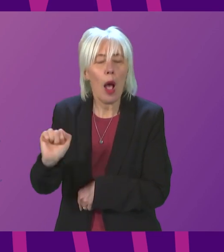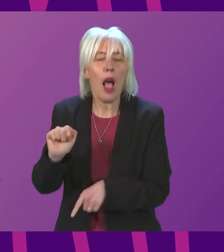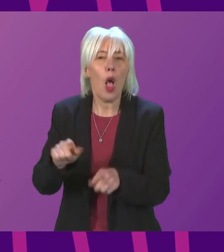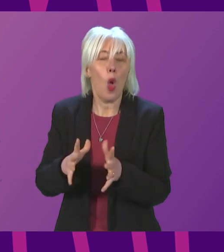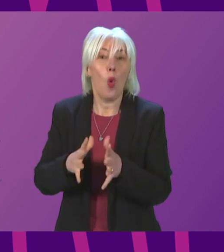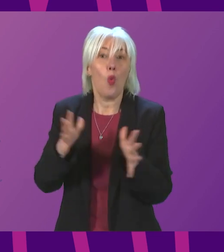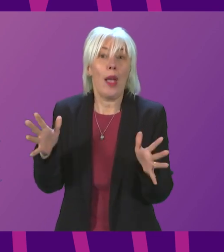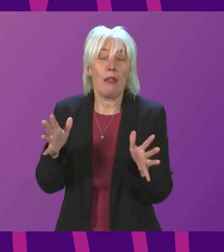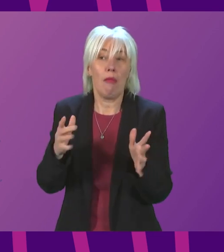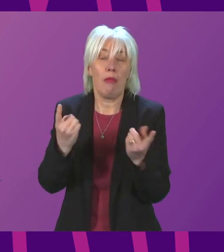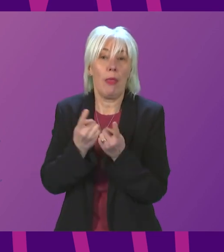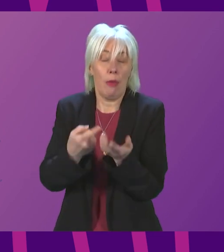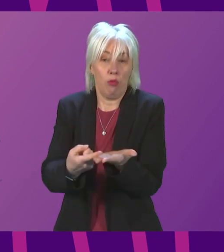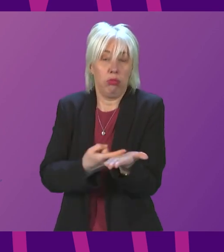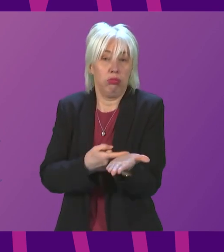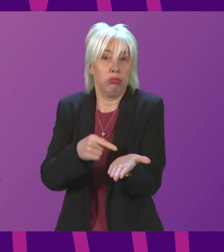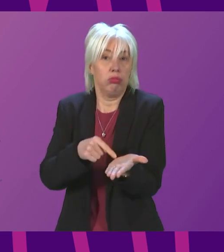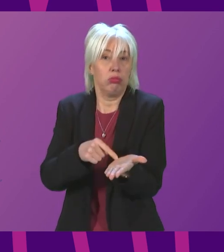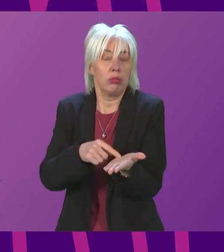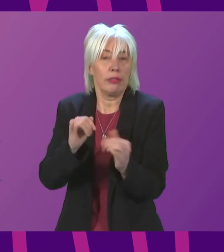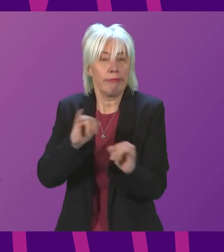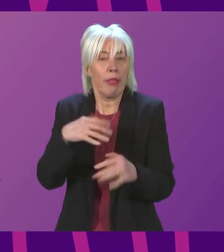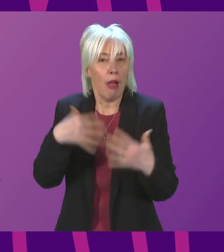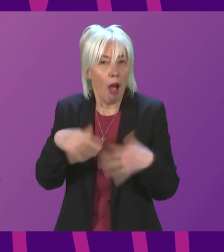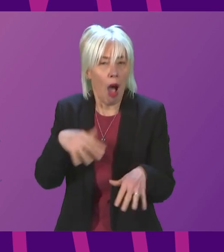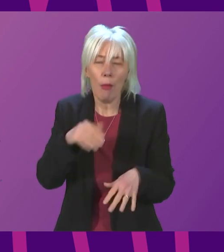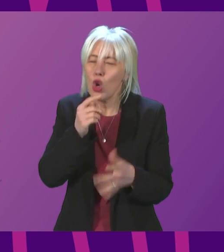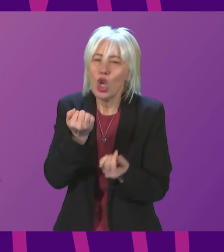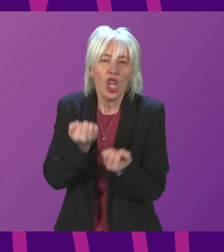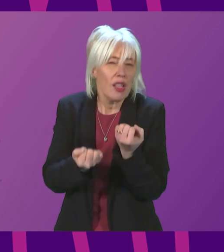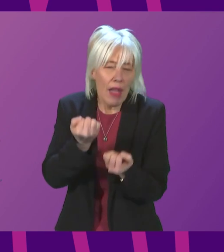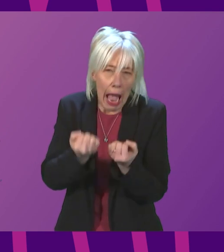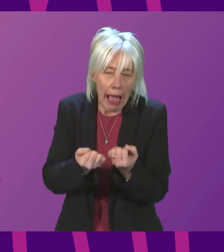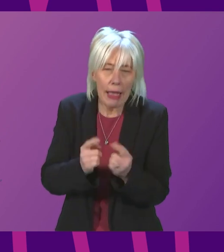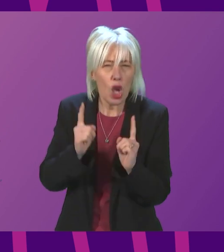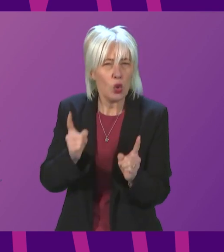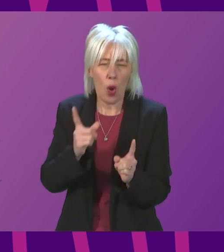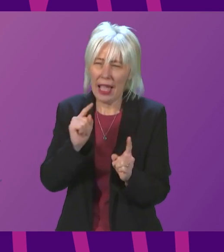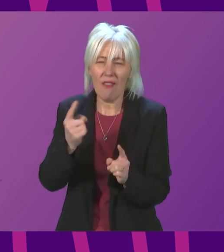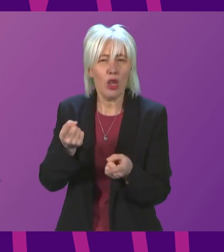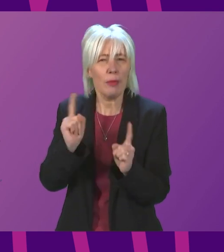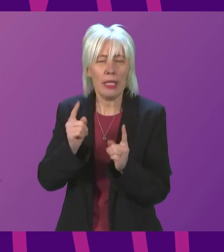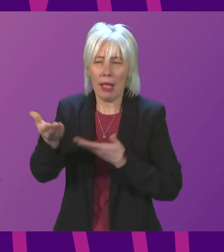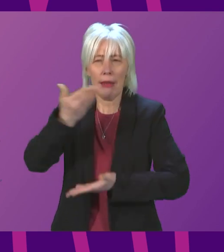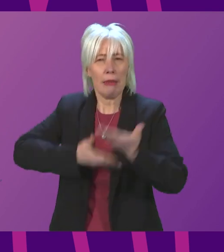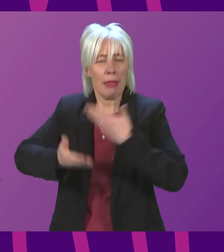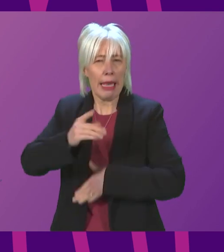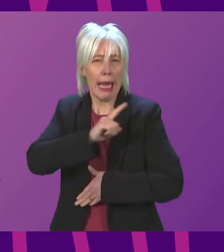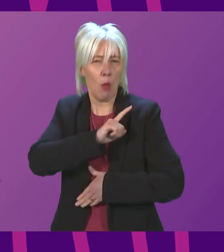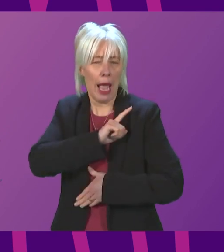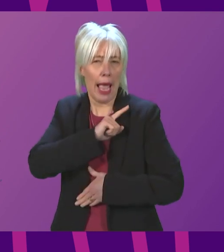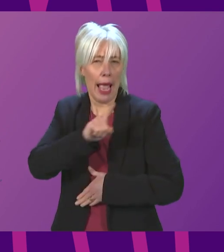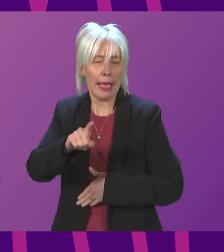protective measures, it is no longer justifiable either. So, can the First Minister explain why her government intends to